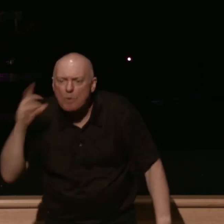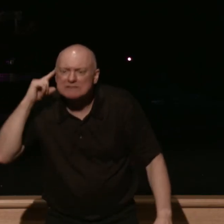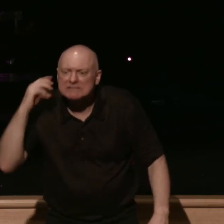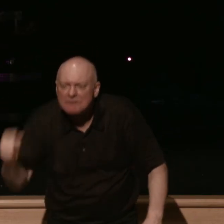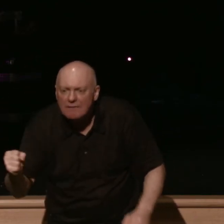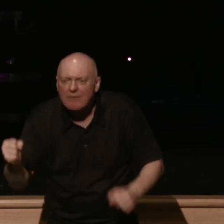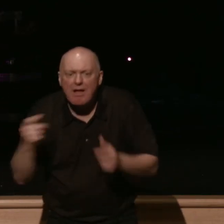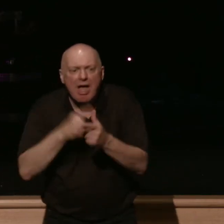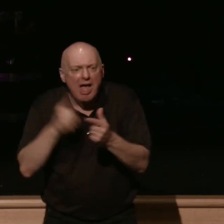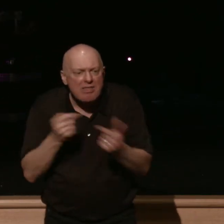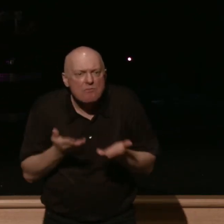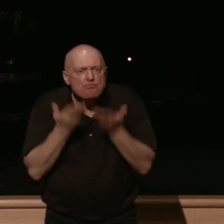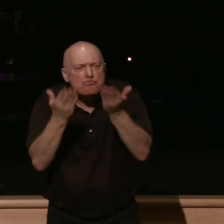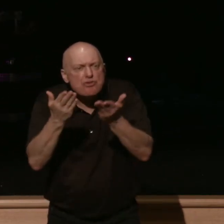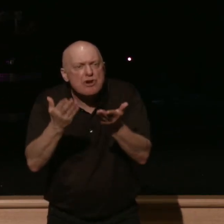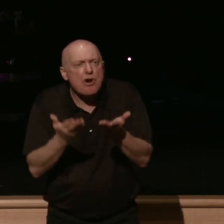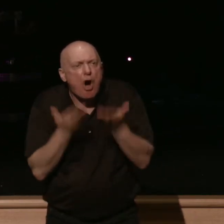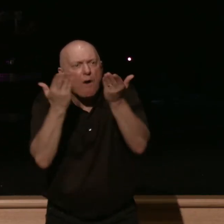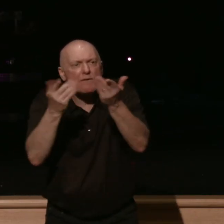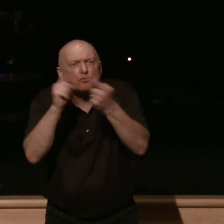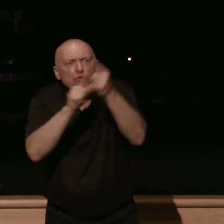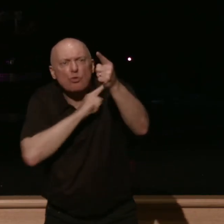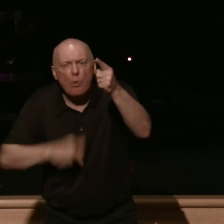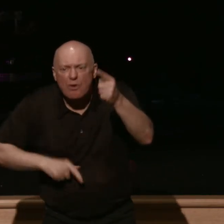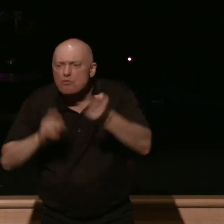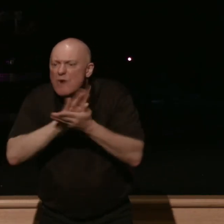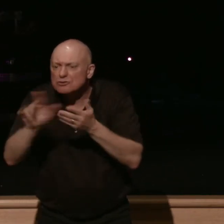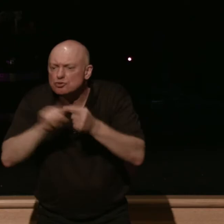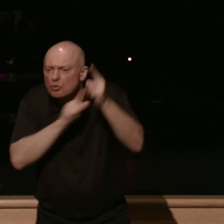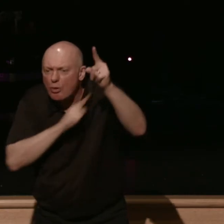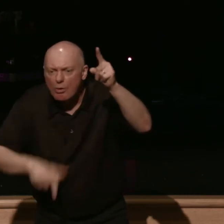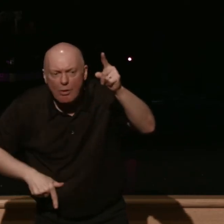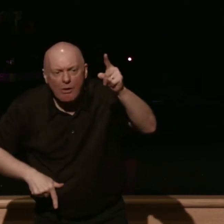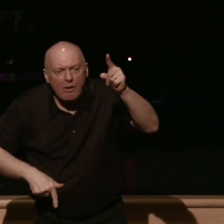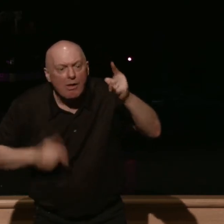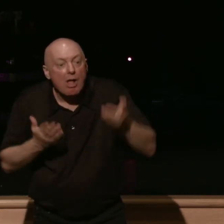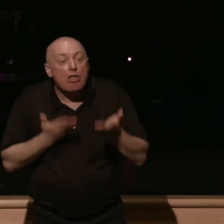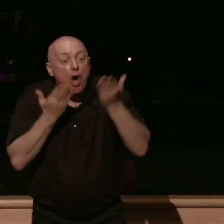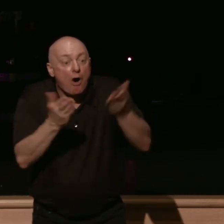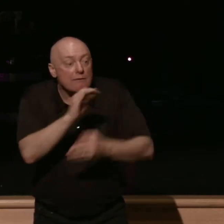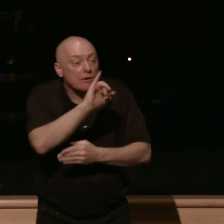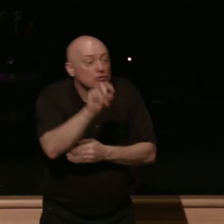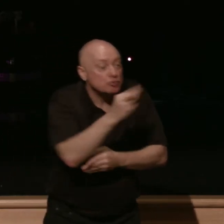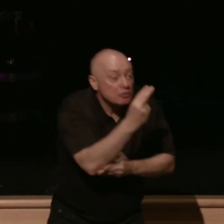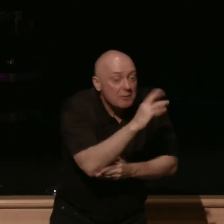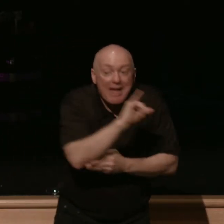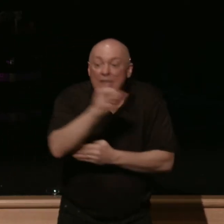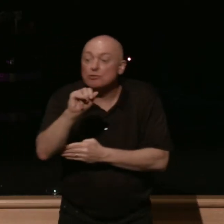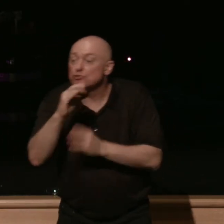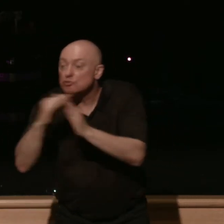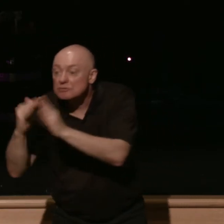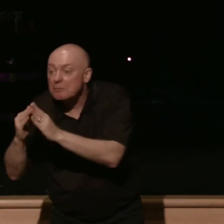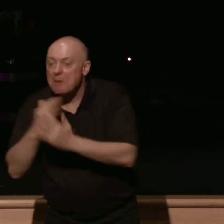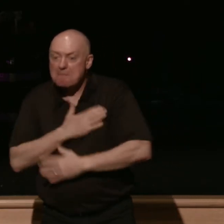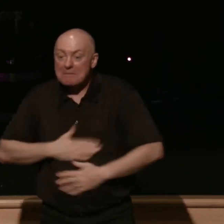offerings and righteousness to the lord then the offering of judah and jerusalem will be pleasing to the lord